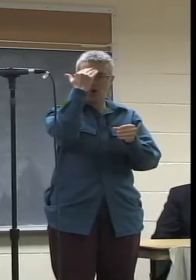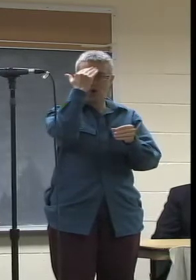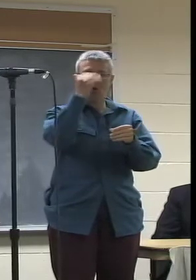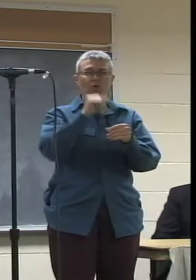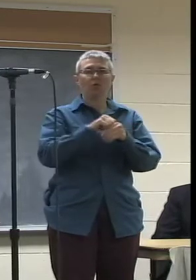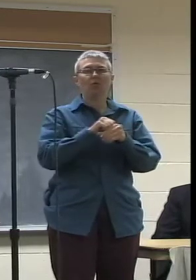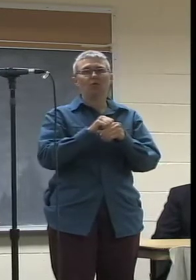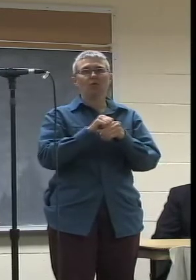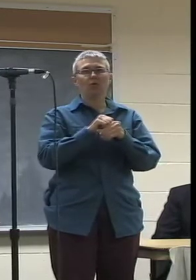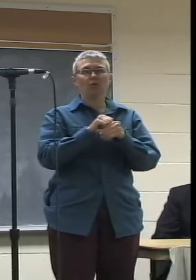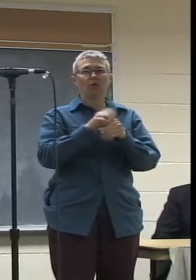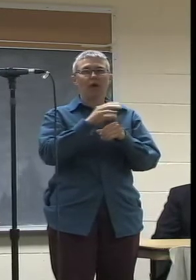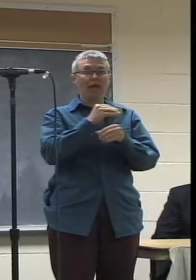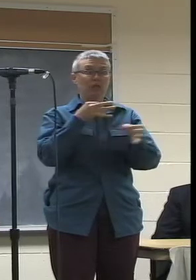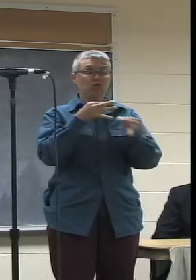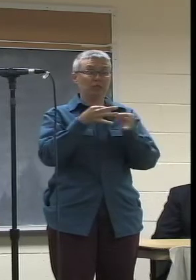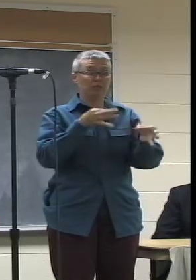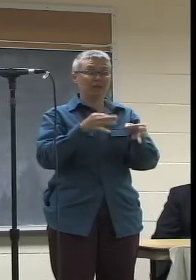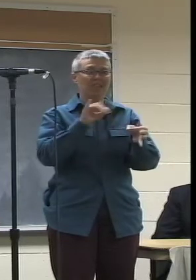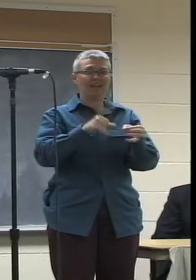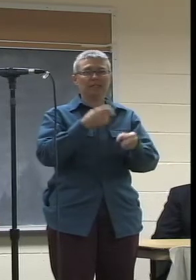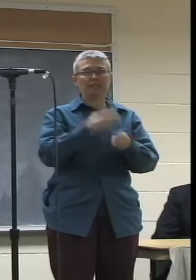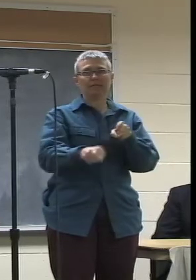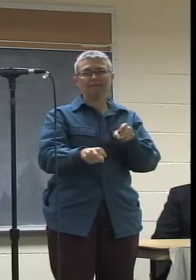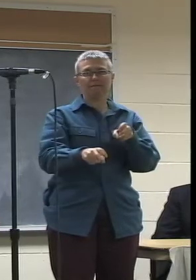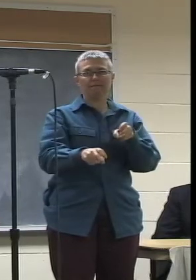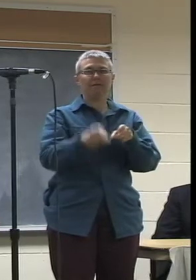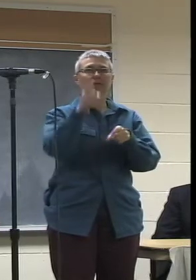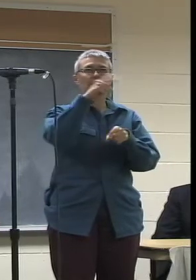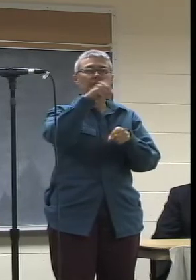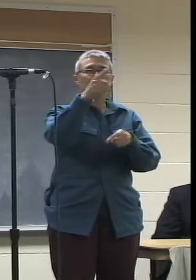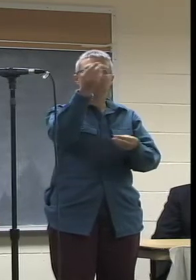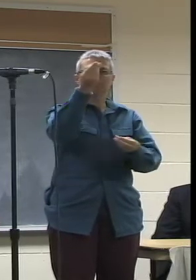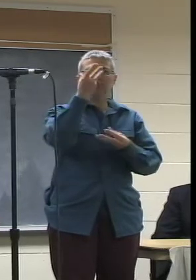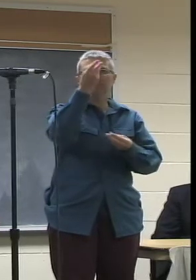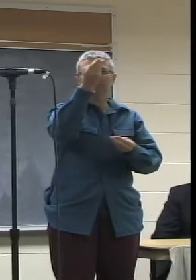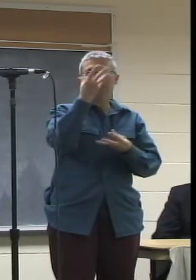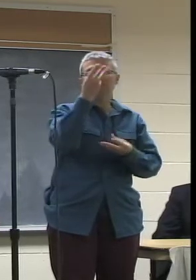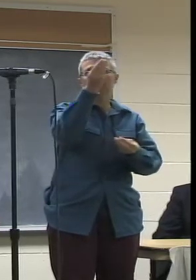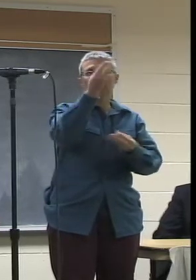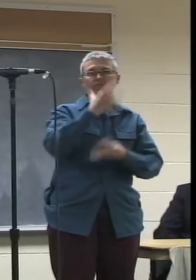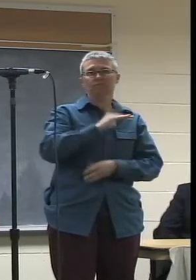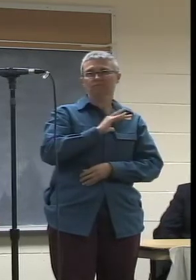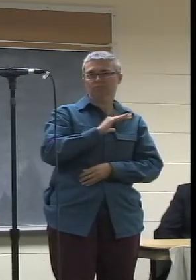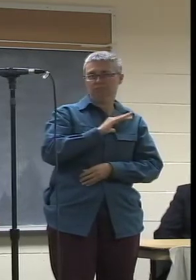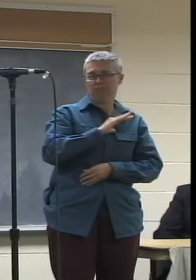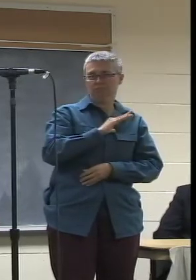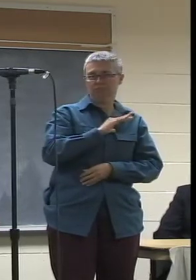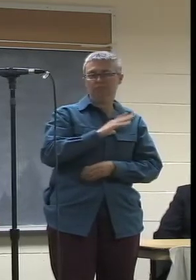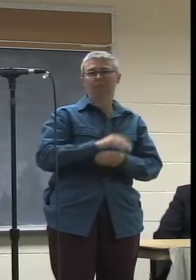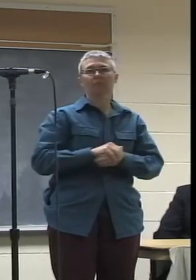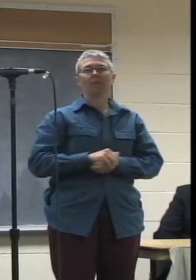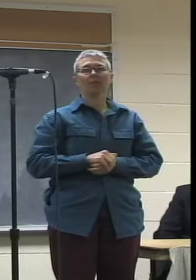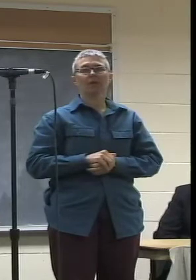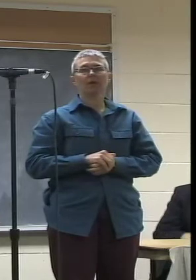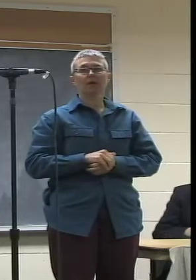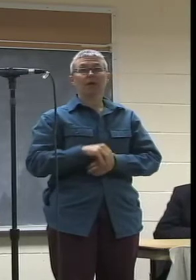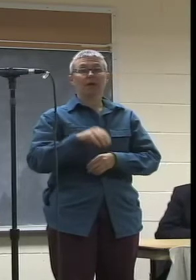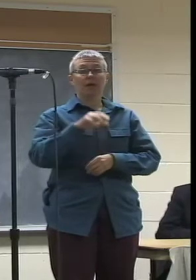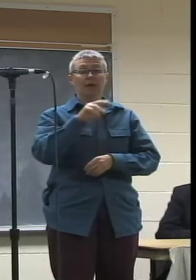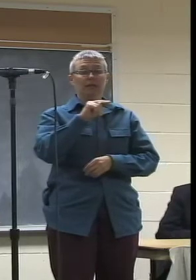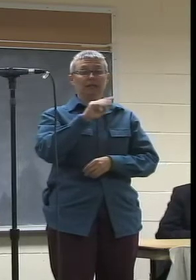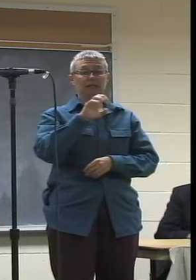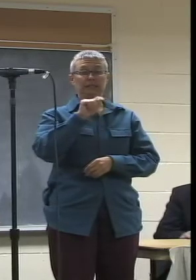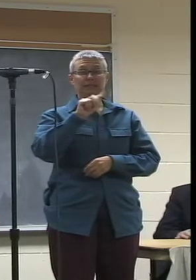And to explain it is even harder. So I really commend them. I truly believe that NCTV and the